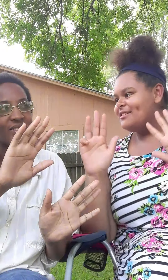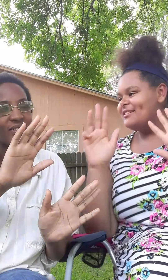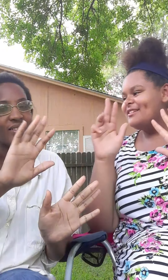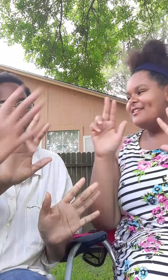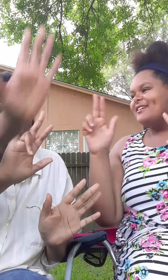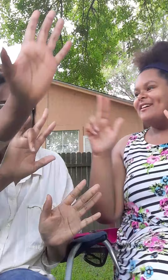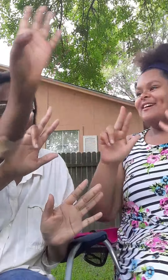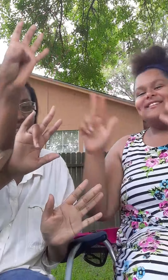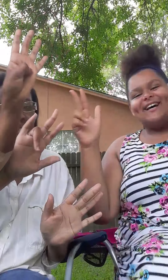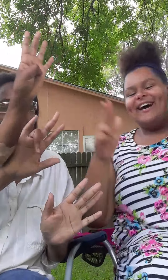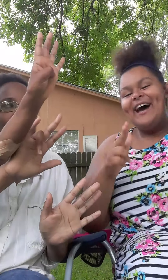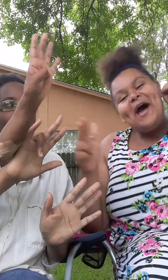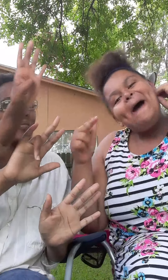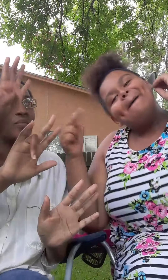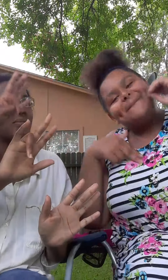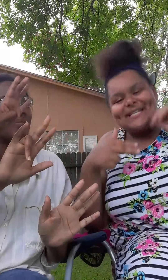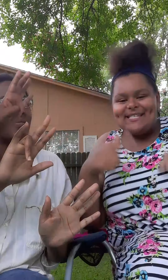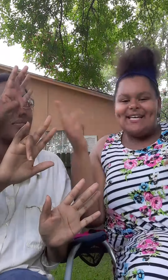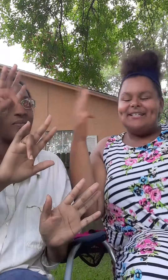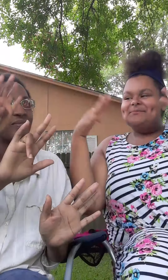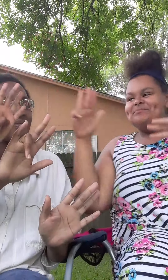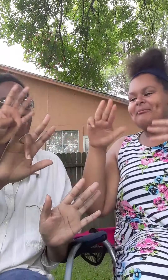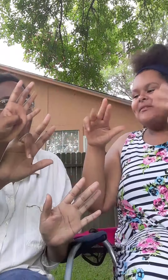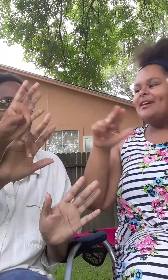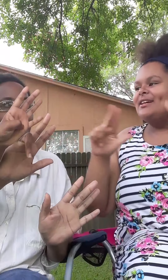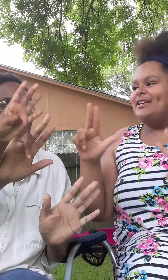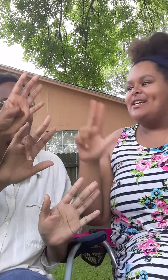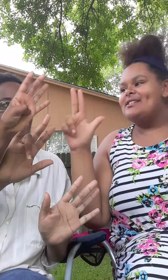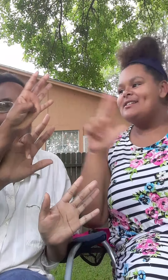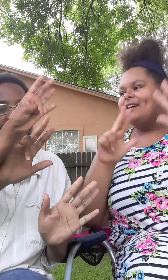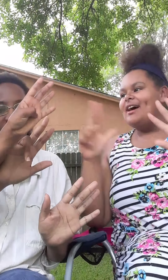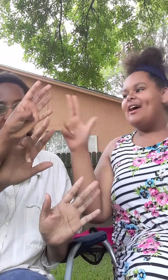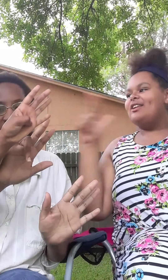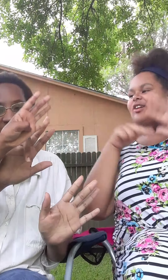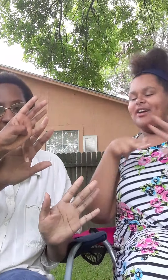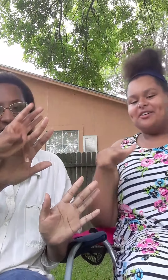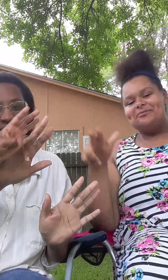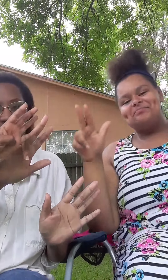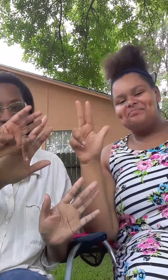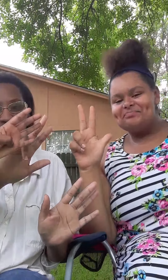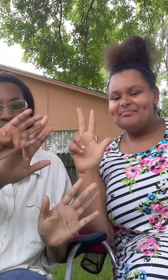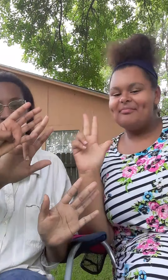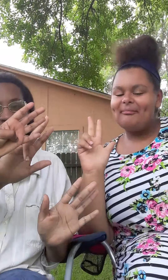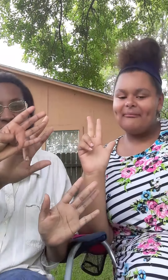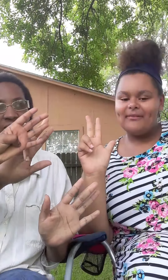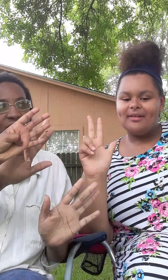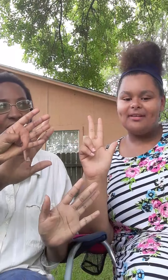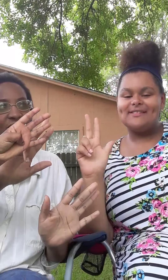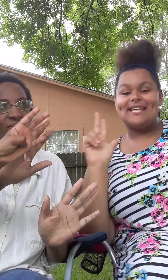I know that song Be so very loyal My lifestyle